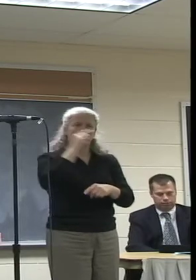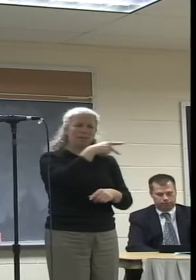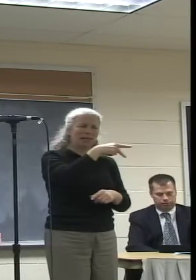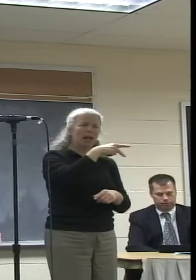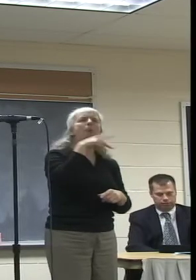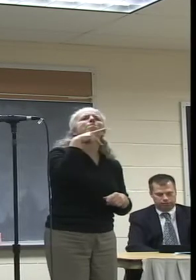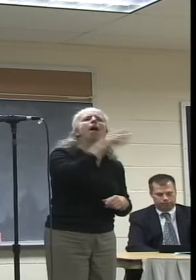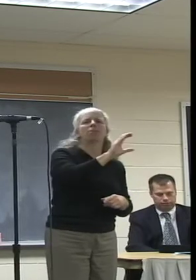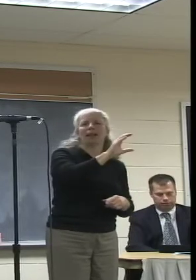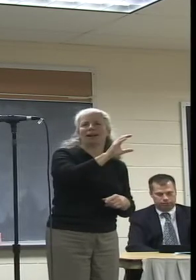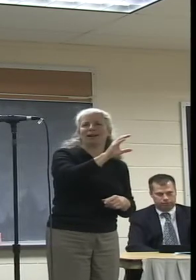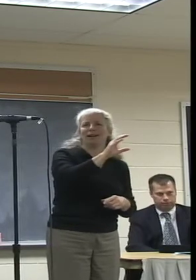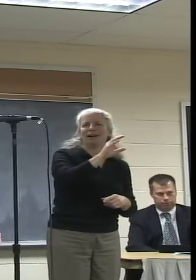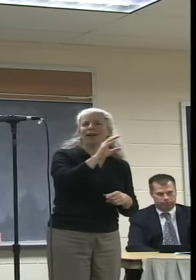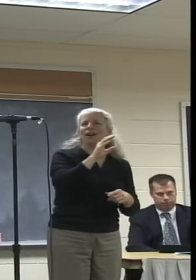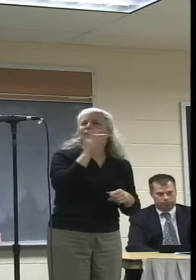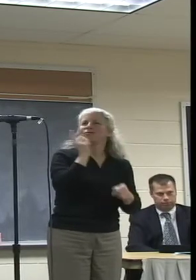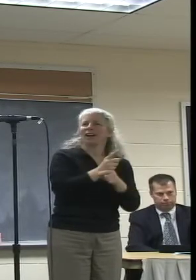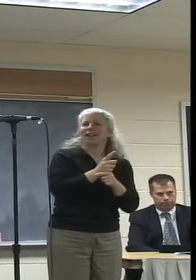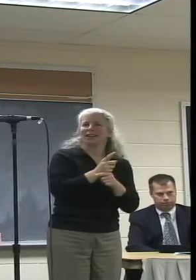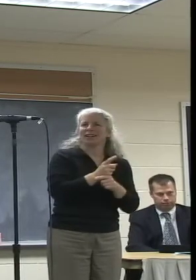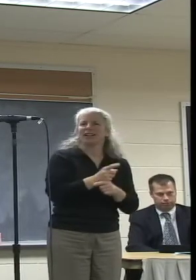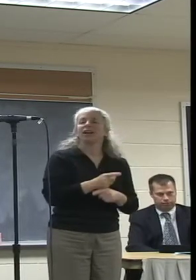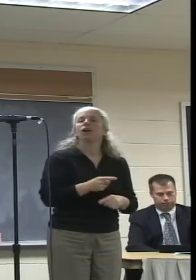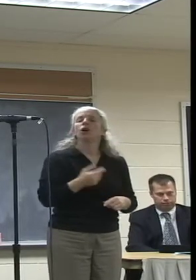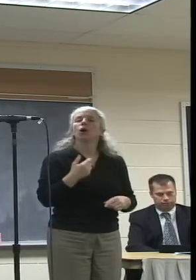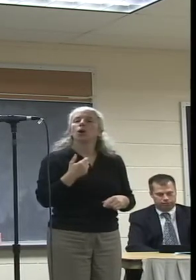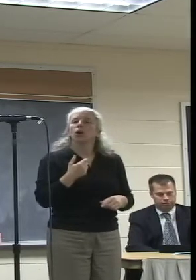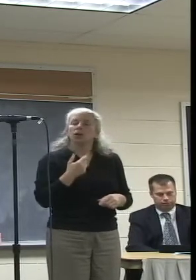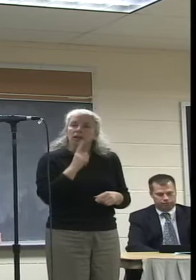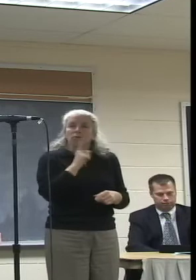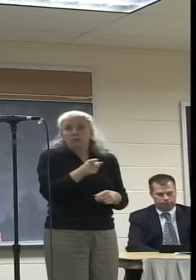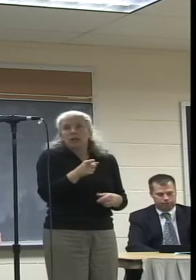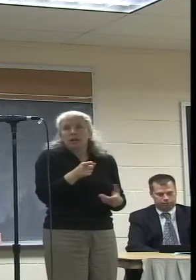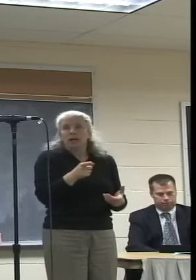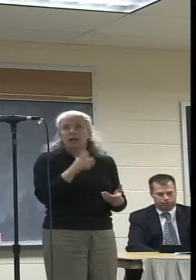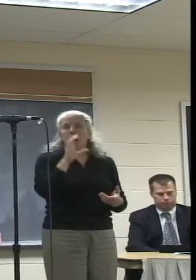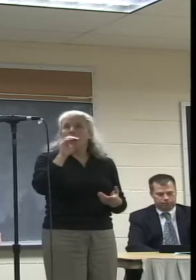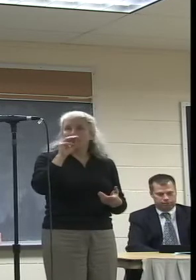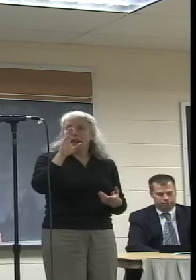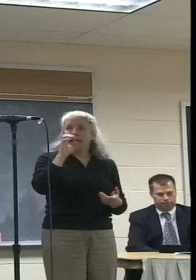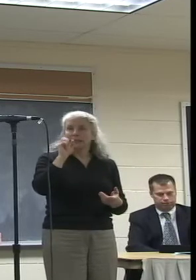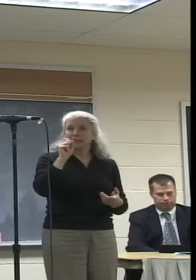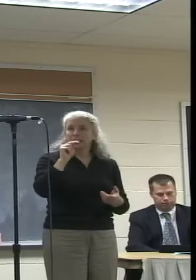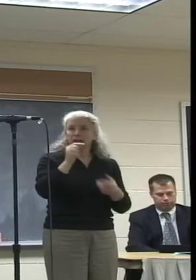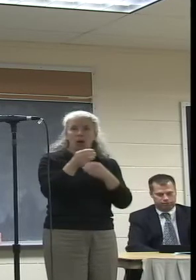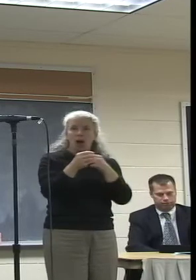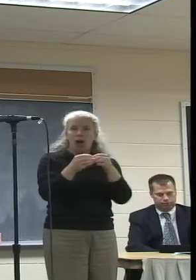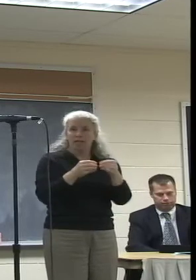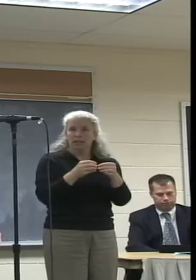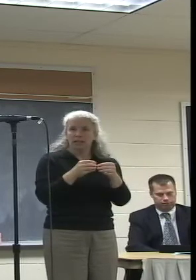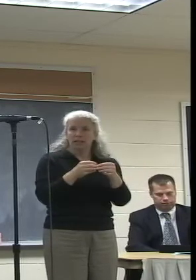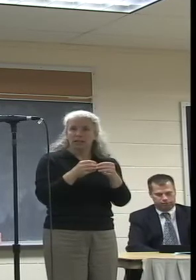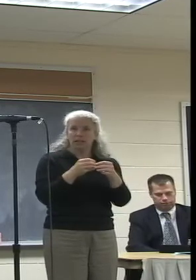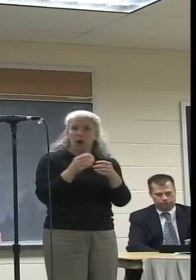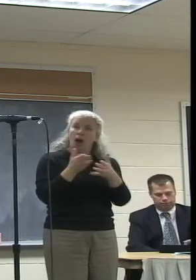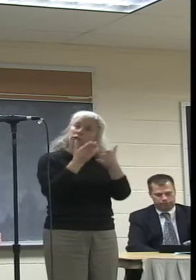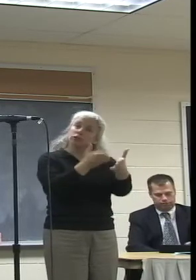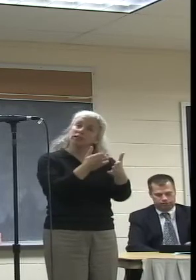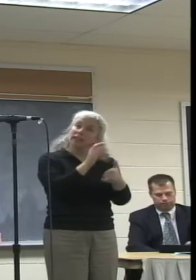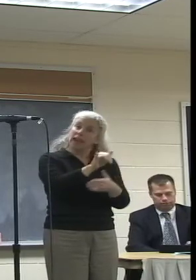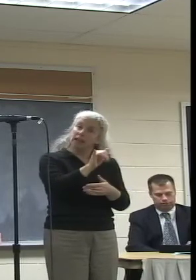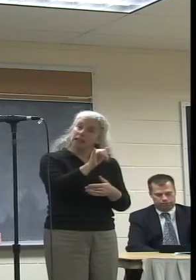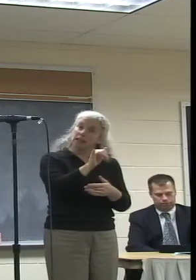public. We, the fact is, that Comcast offers this not out of altruism. This is not